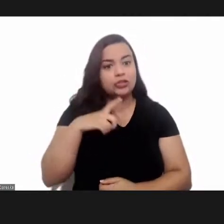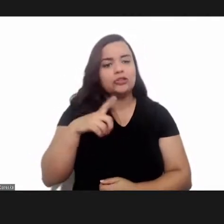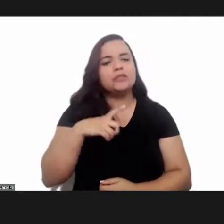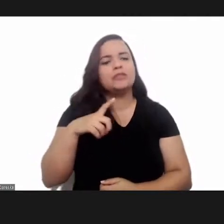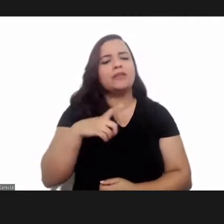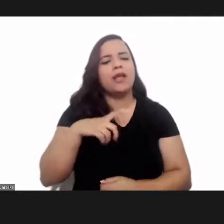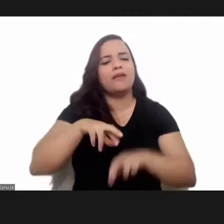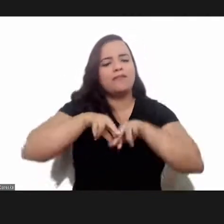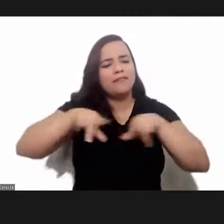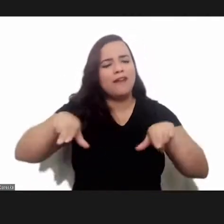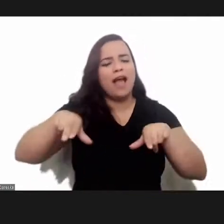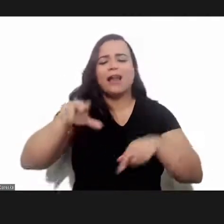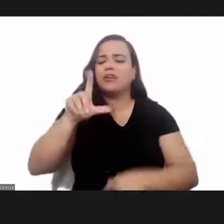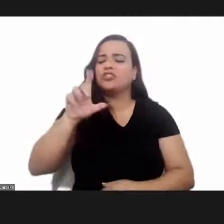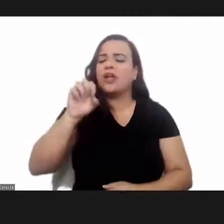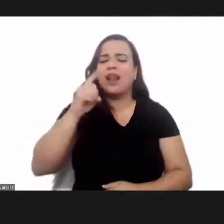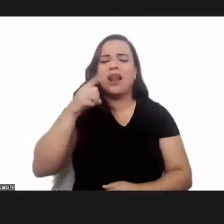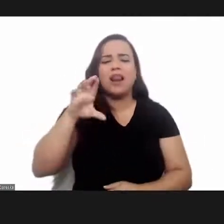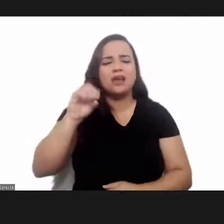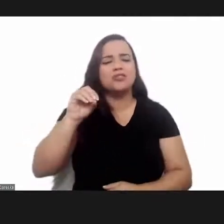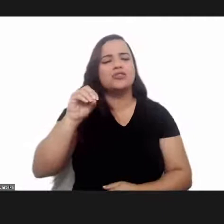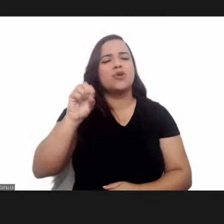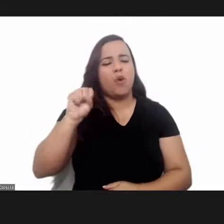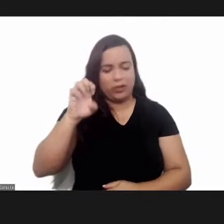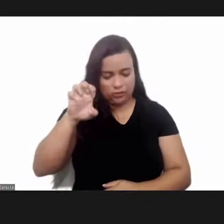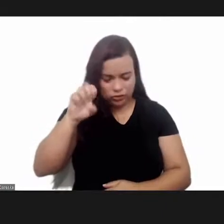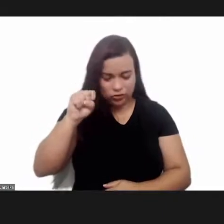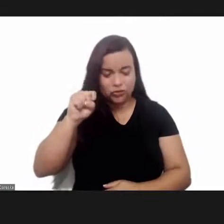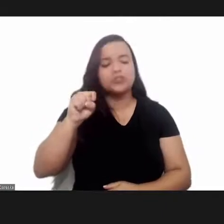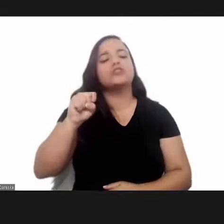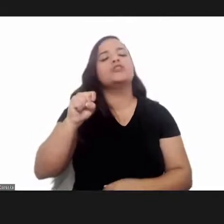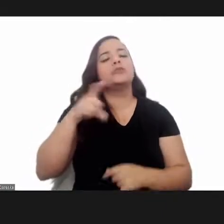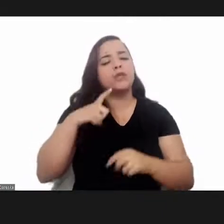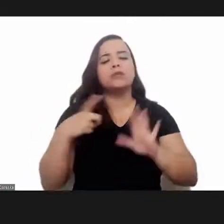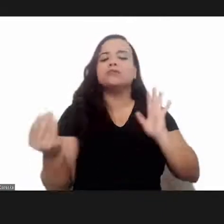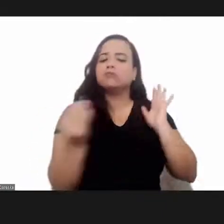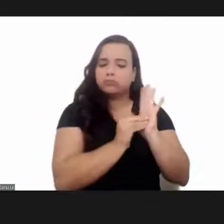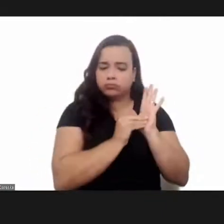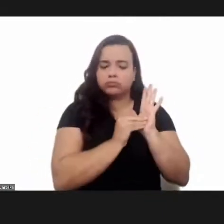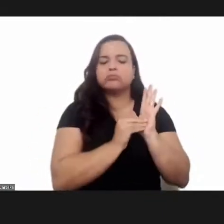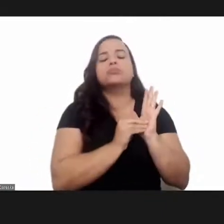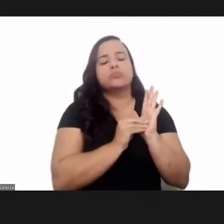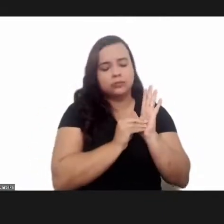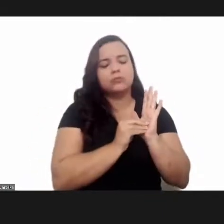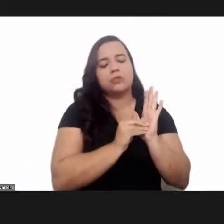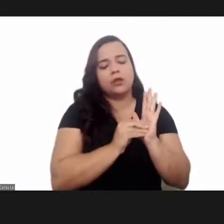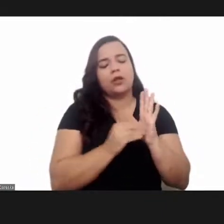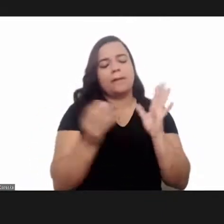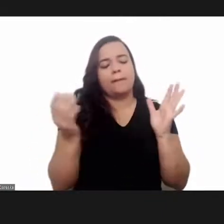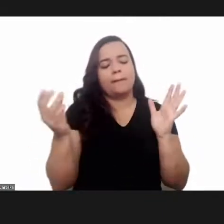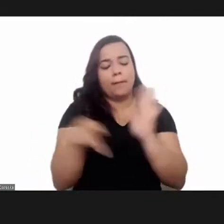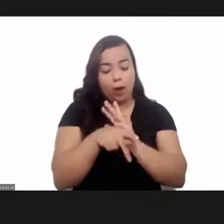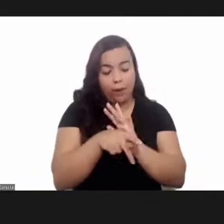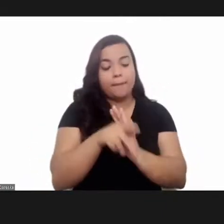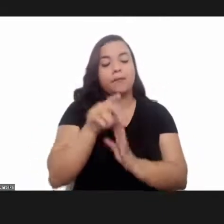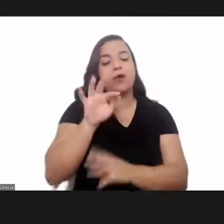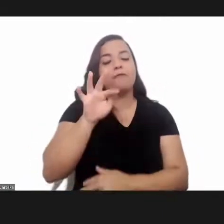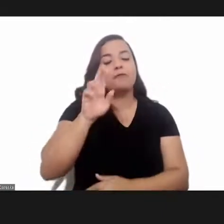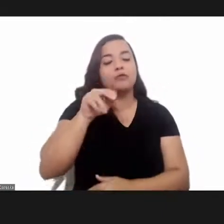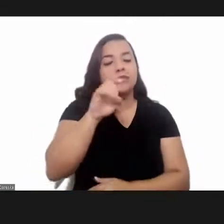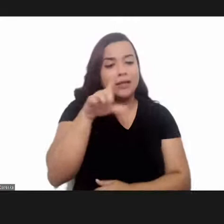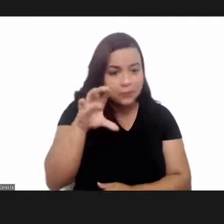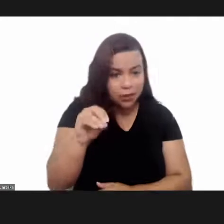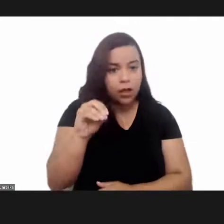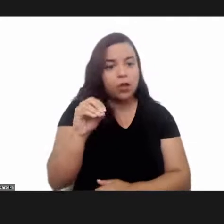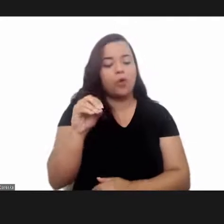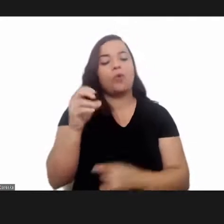clinical manifestations they published respectively in the bulletin of the Gonçalo Muniz Foundation and